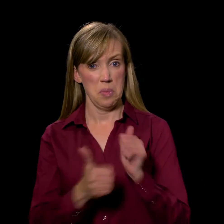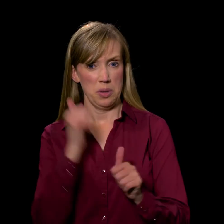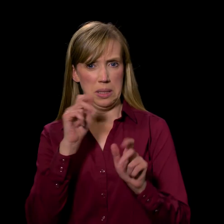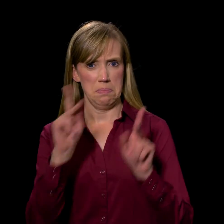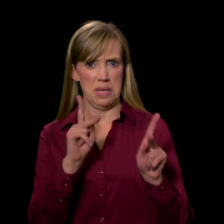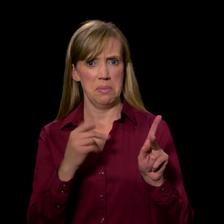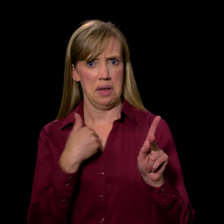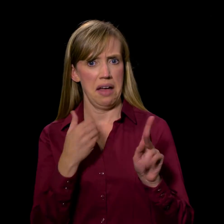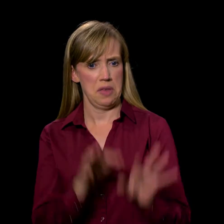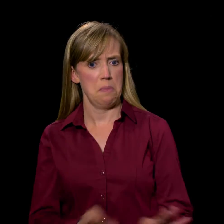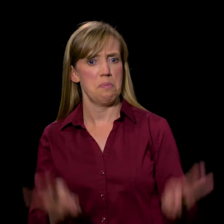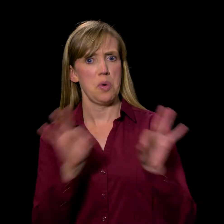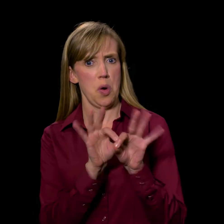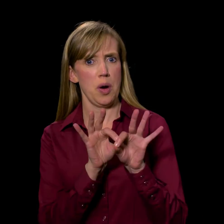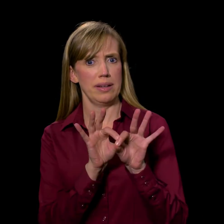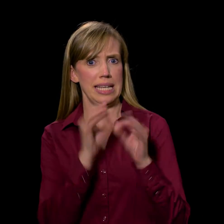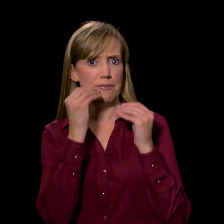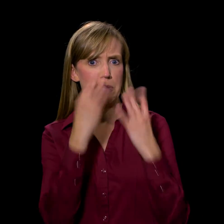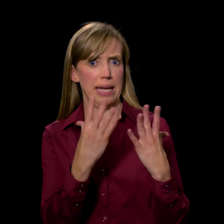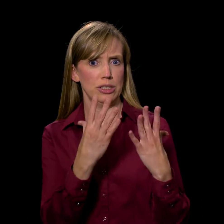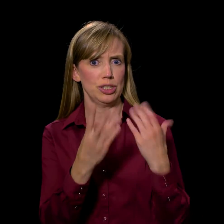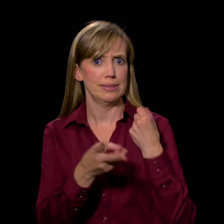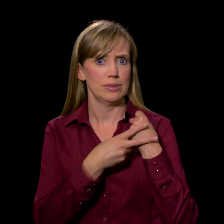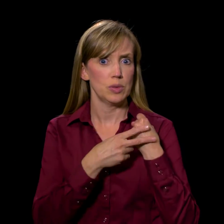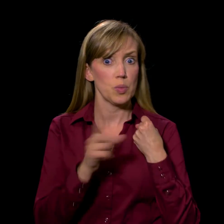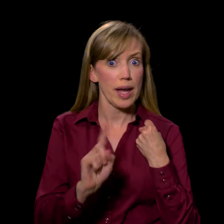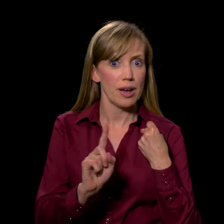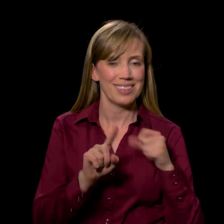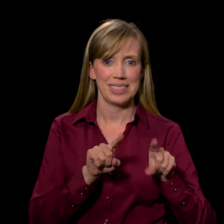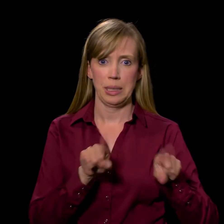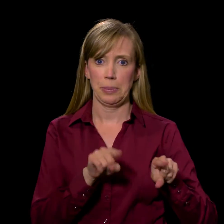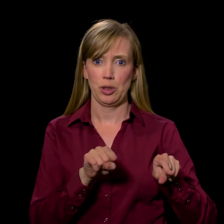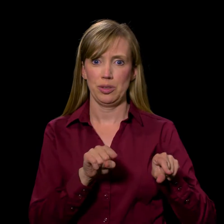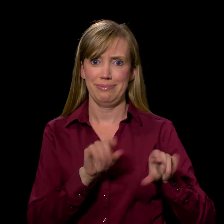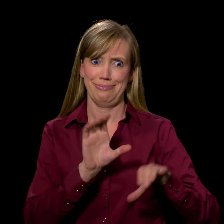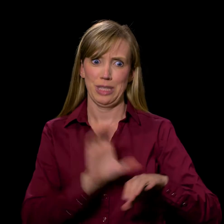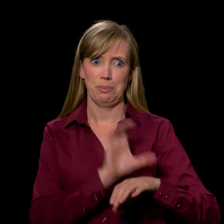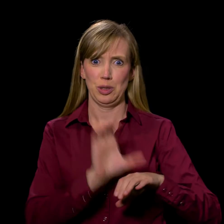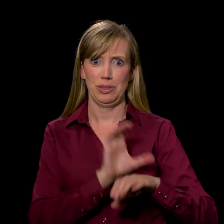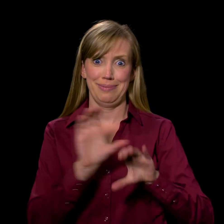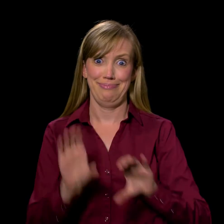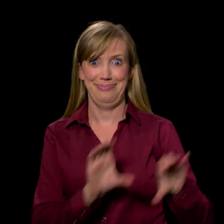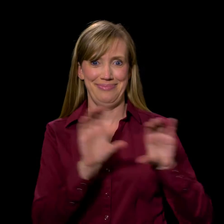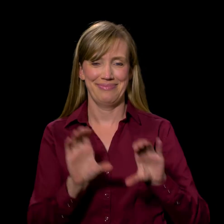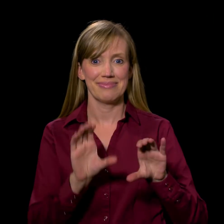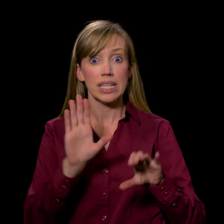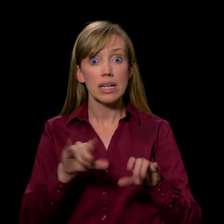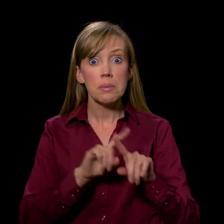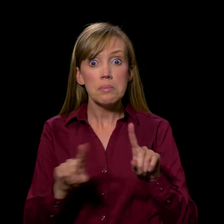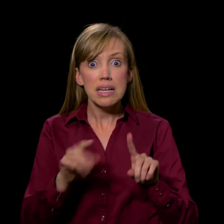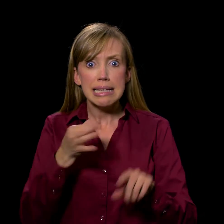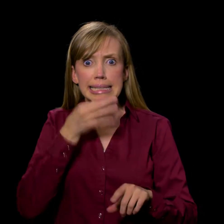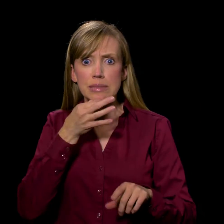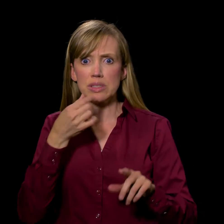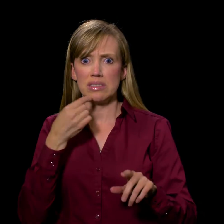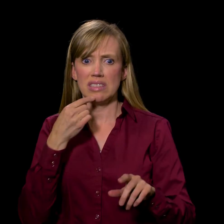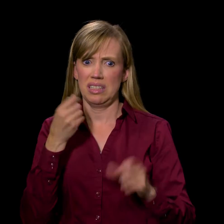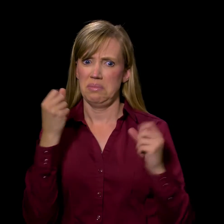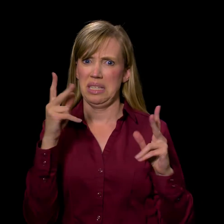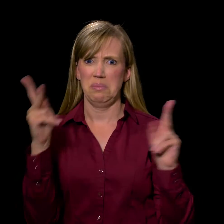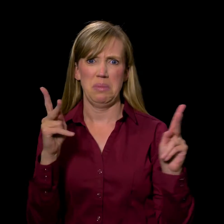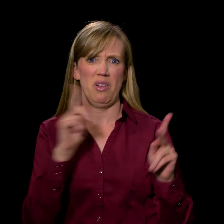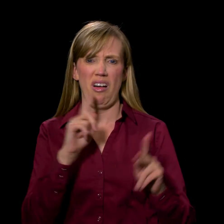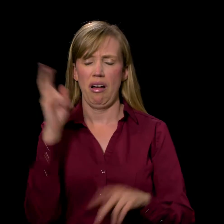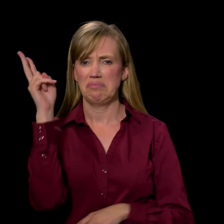Most people have a lot of important and valuable information stored on computers. Yet computer security experts say a lot of people are